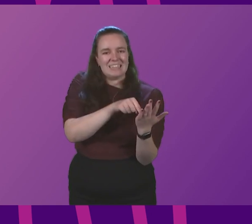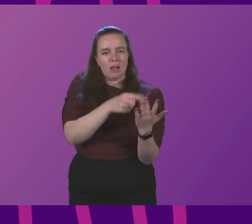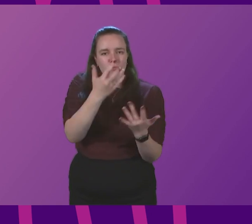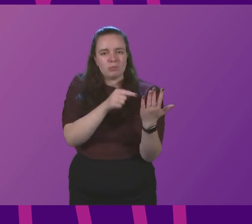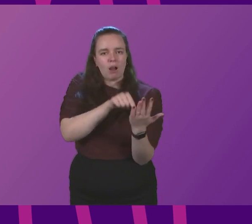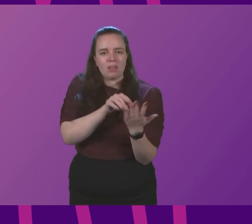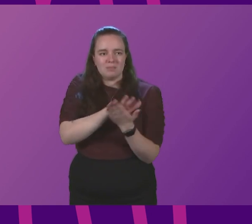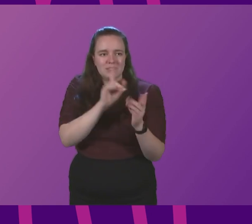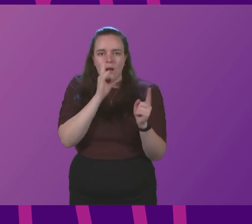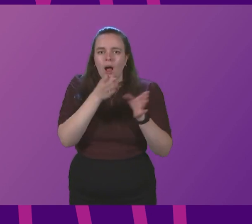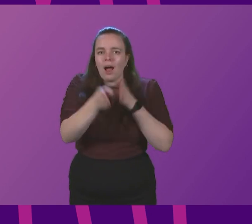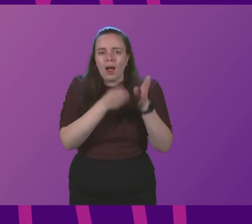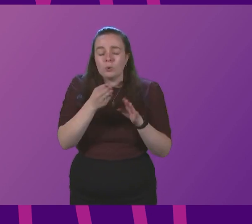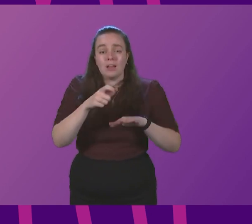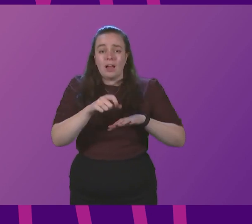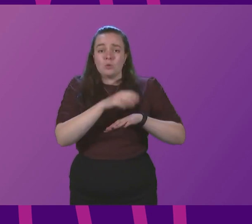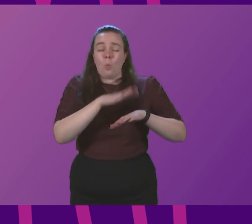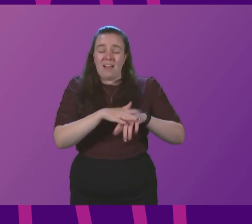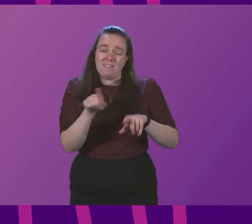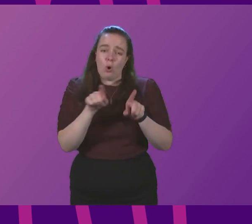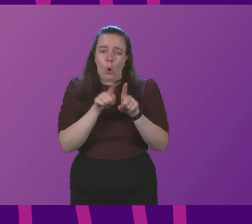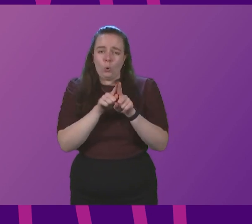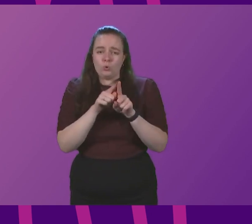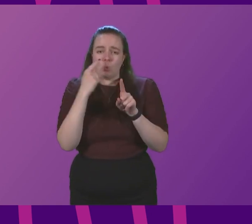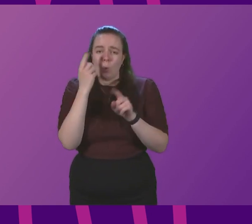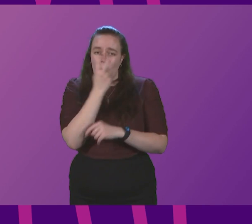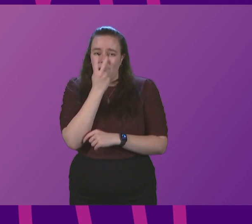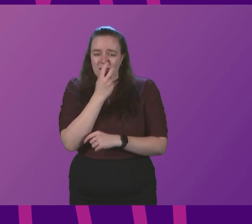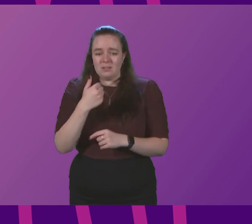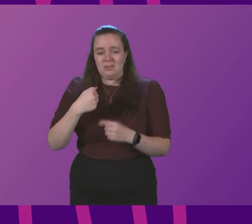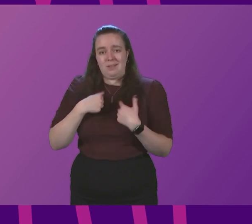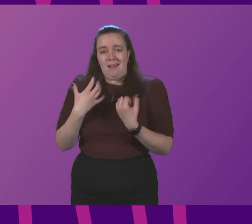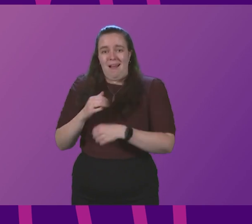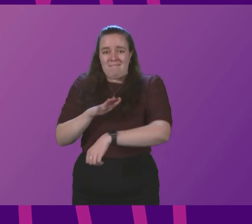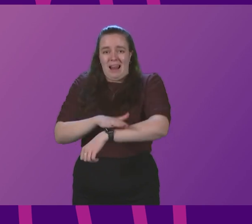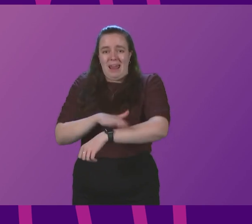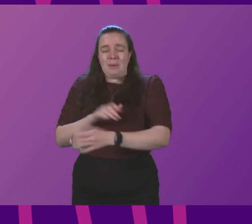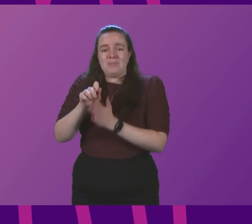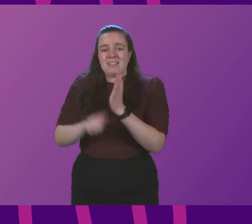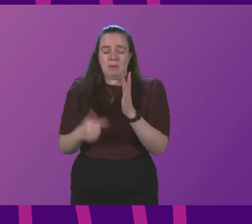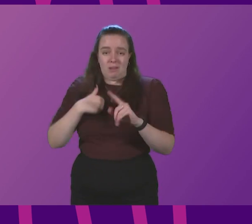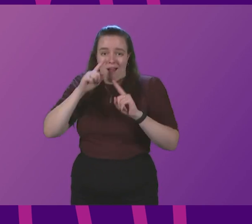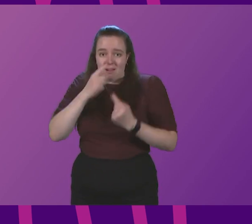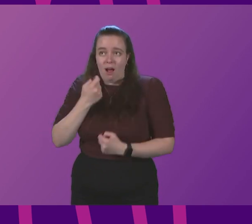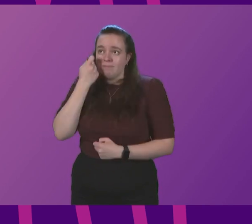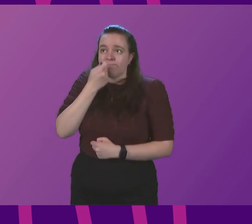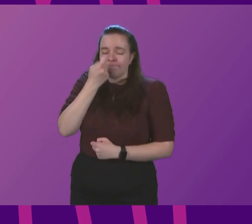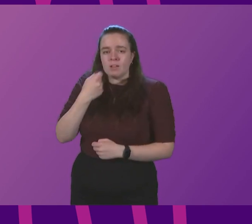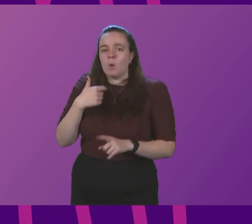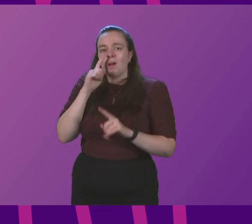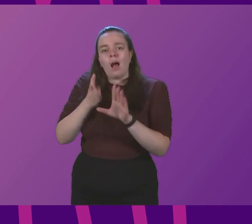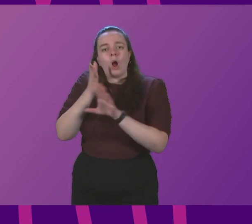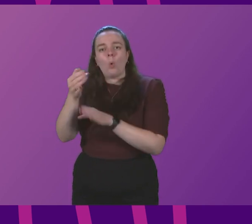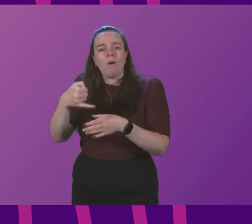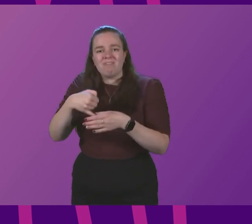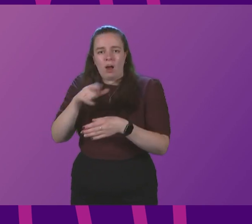he cannot go out, and his wife is also visually impaired. I and those who have upper limb disability cannot do the test. We cannot go to a pharmacy